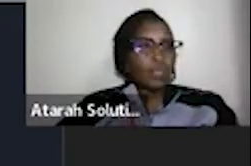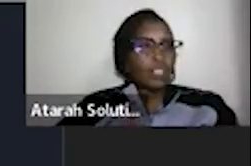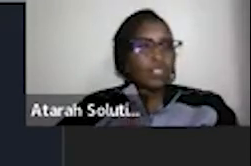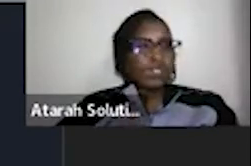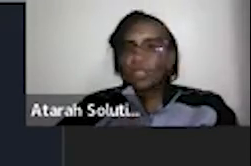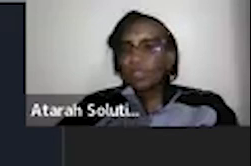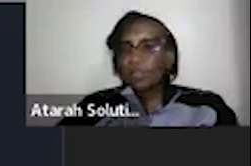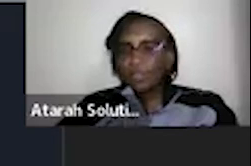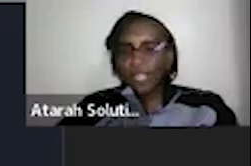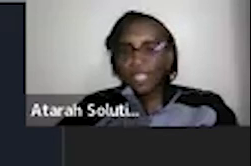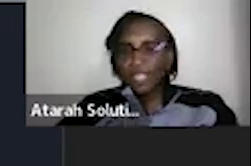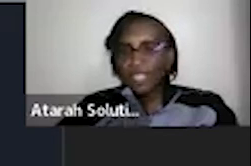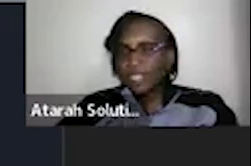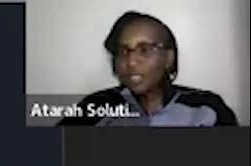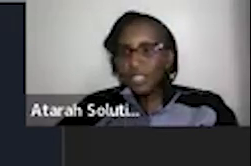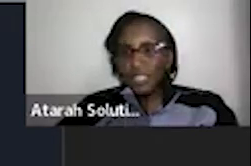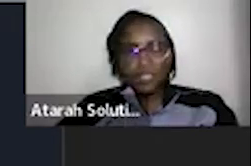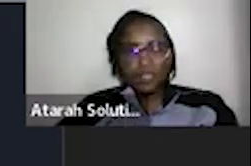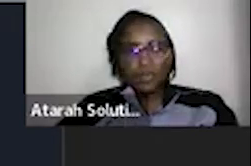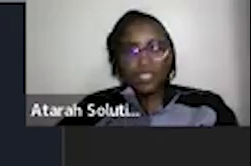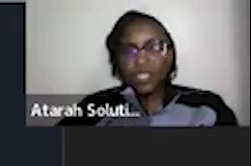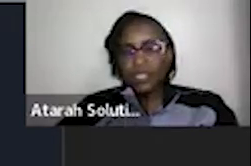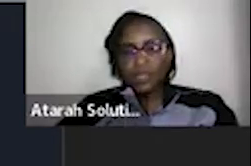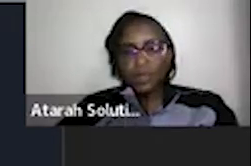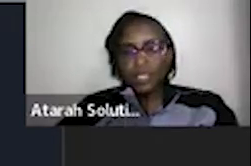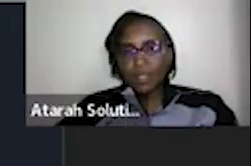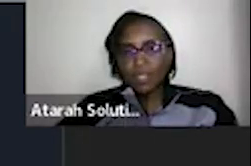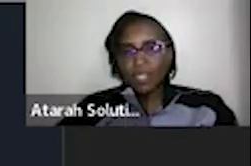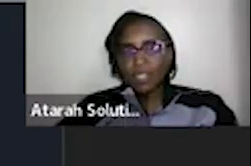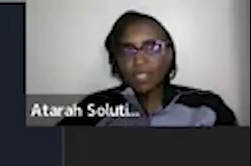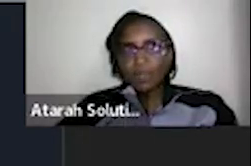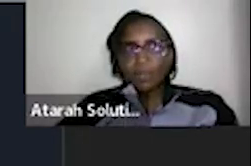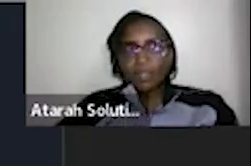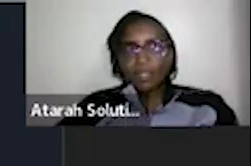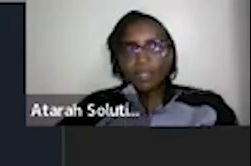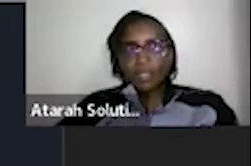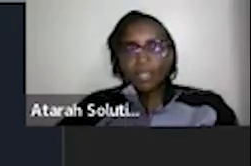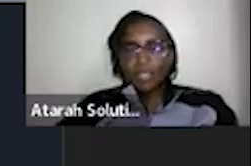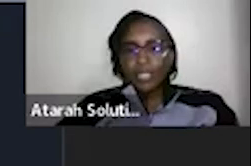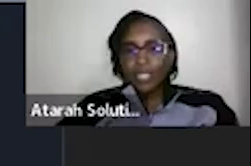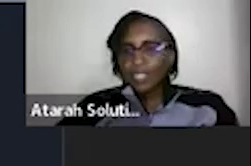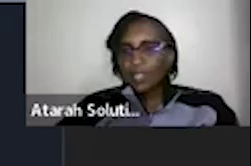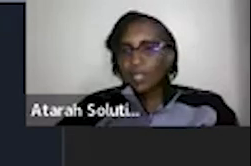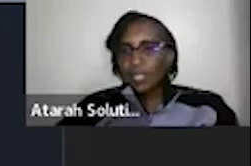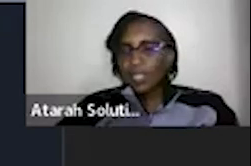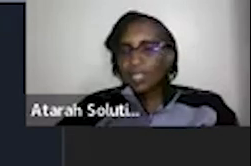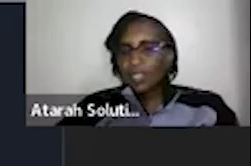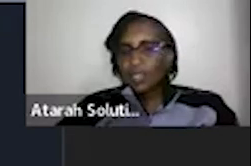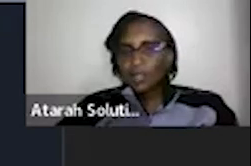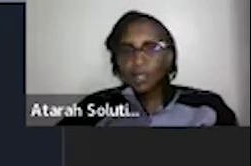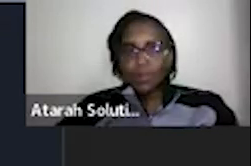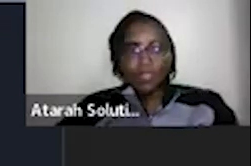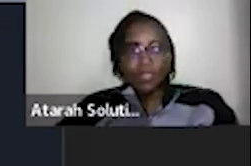think it's what the tuesday of valentine's is valentine's is on which day is it on a wednesday or thursday i think valentine's is on uh